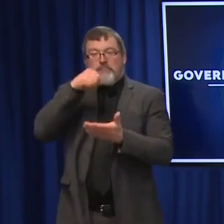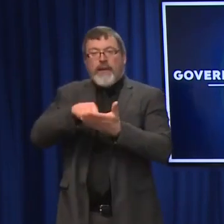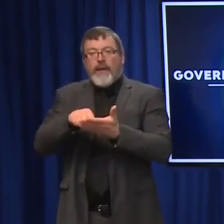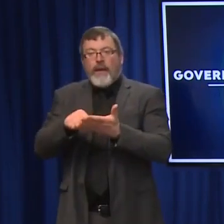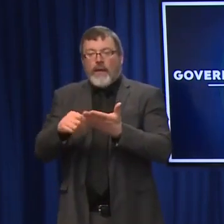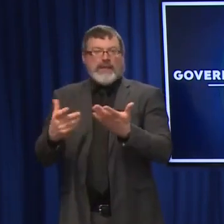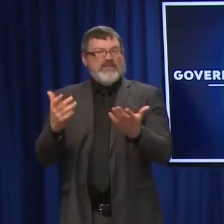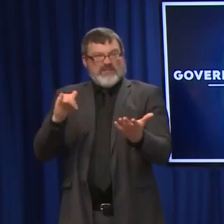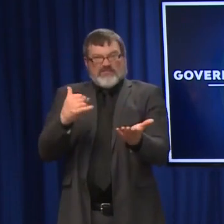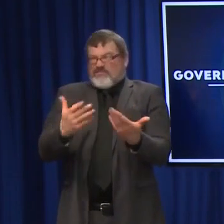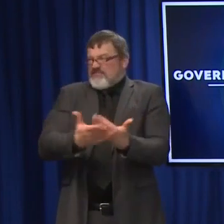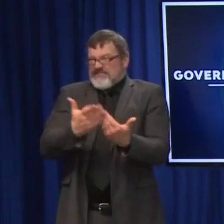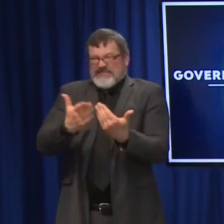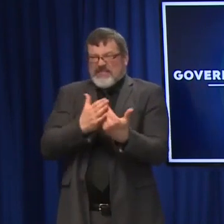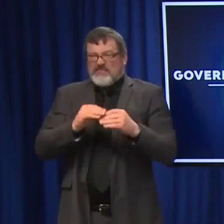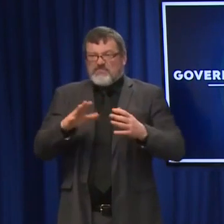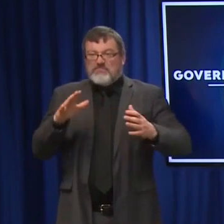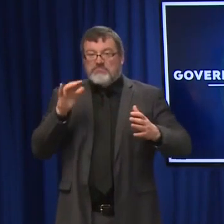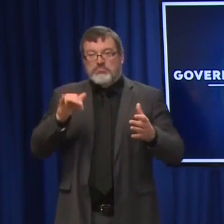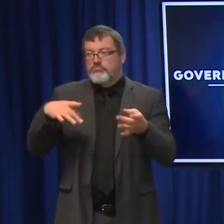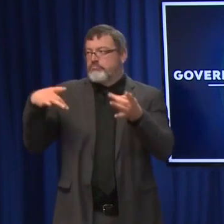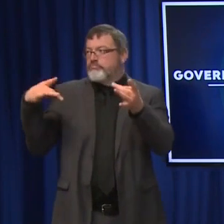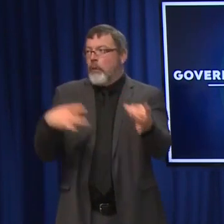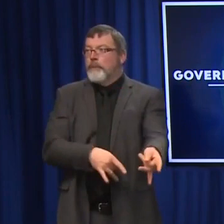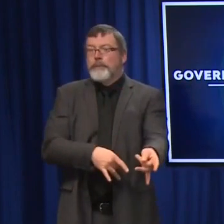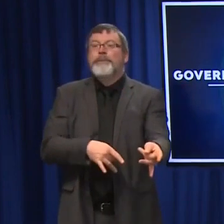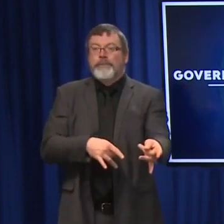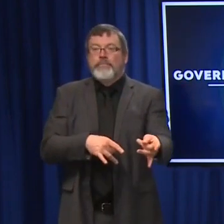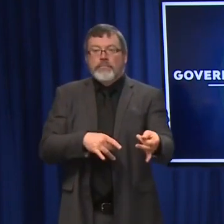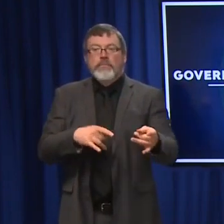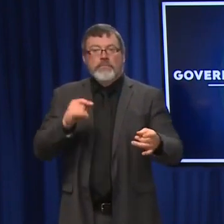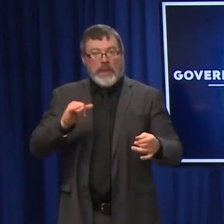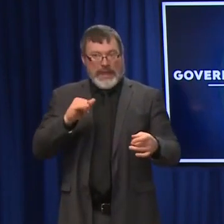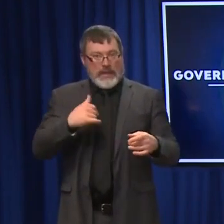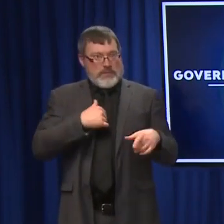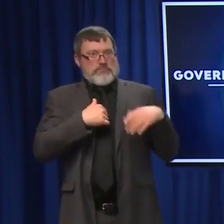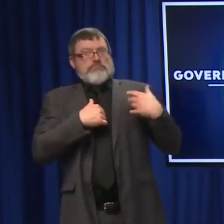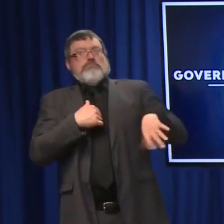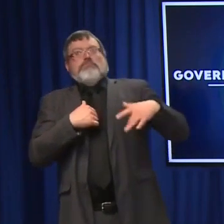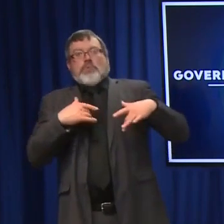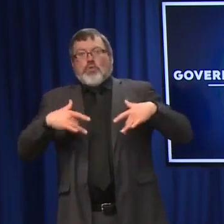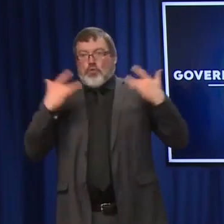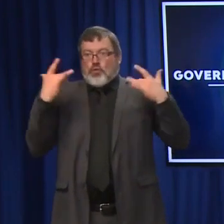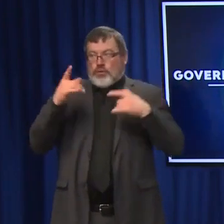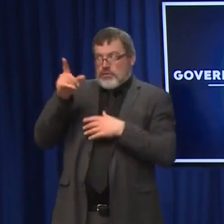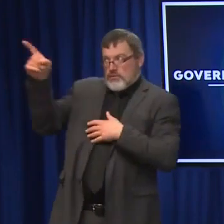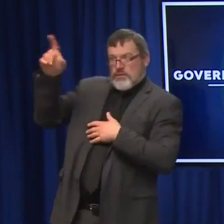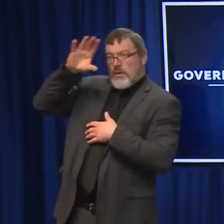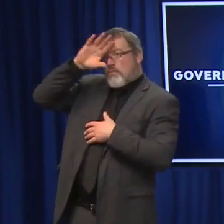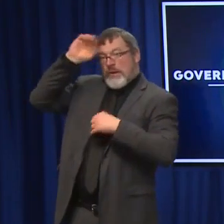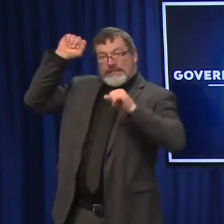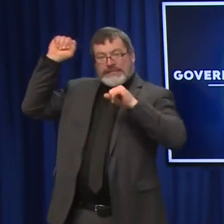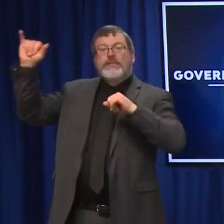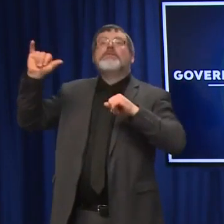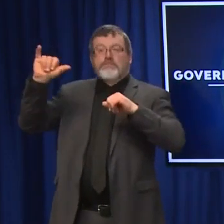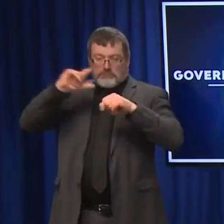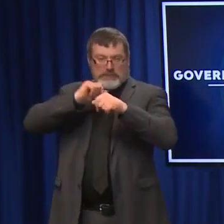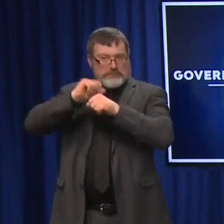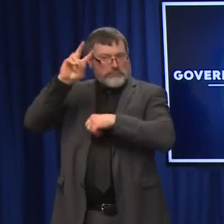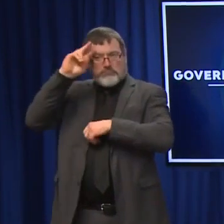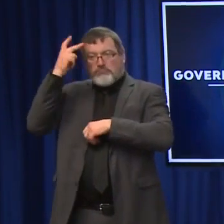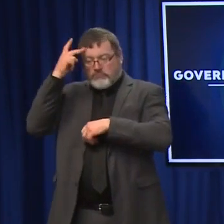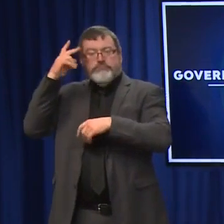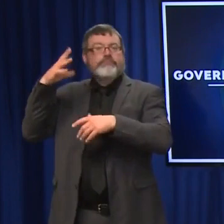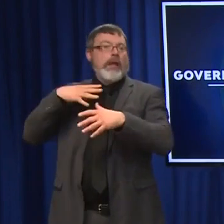system worked very, very well, and I'm very excited to see the Biden administration has changed course. And the president announced 500